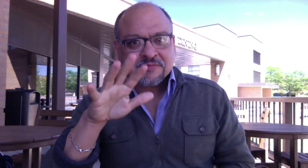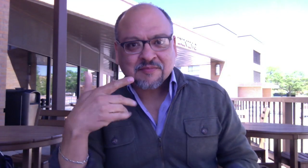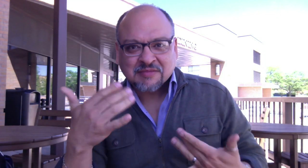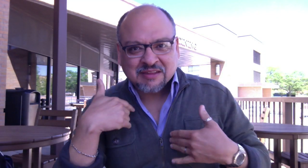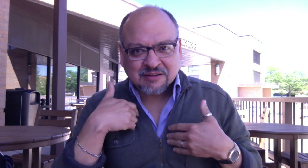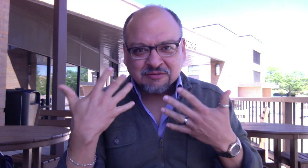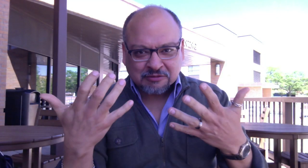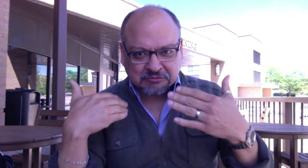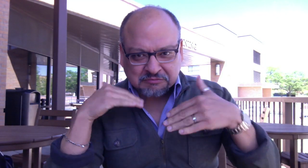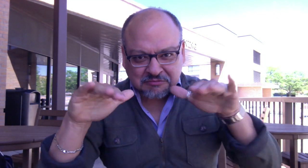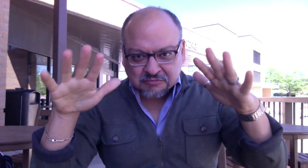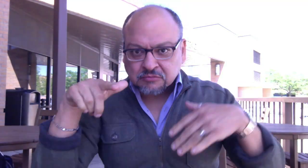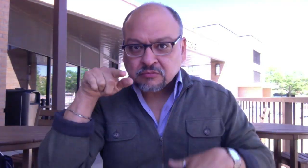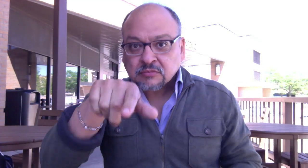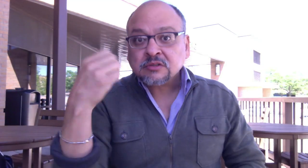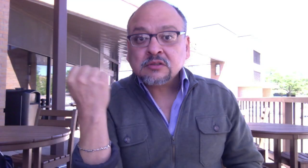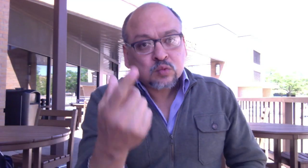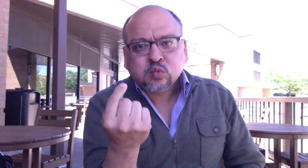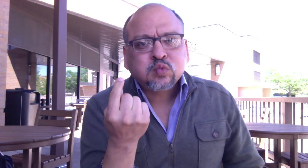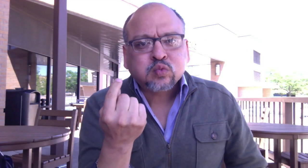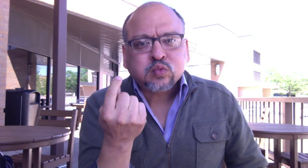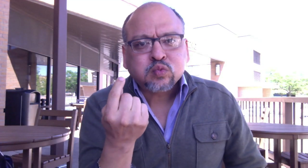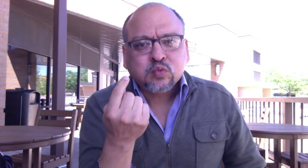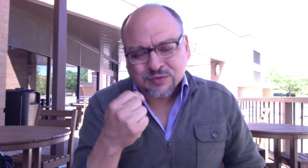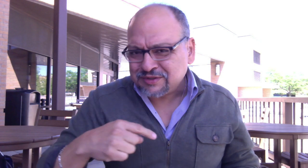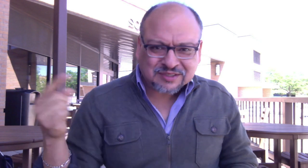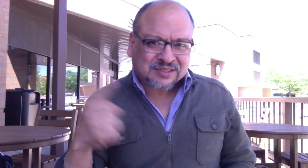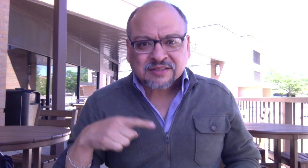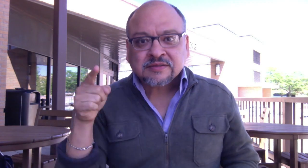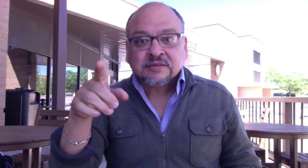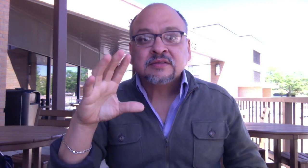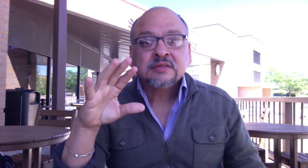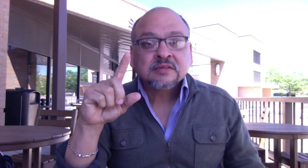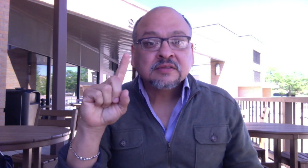a to me? What? Don't ever consider, it's going to be the way.